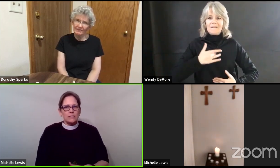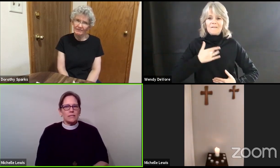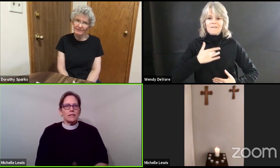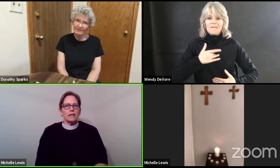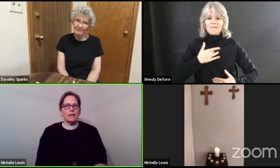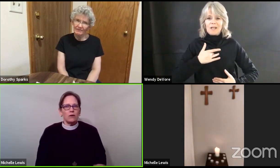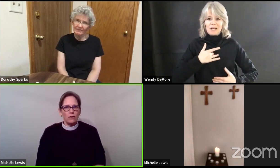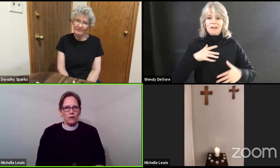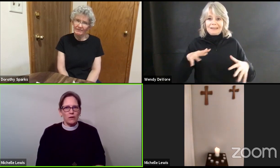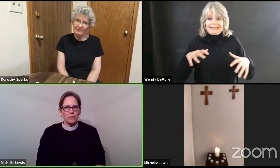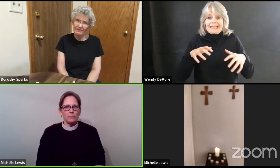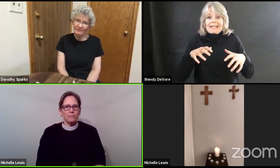calm